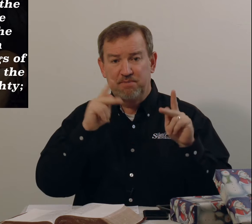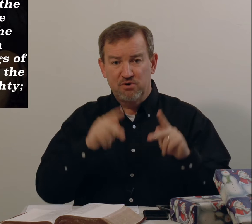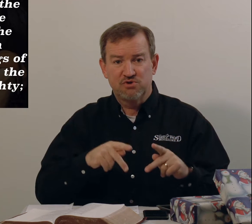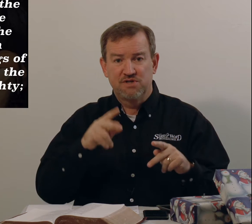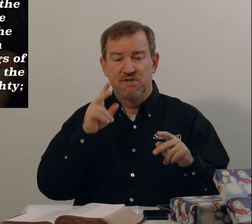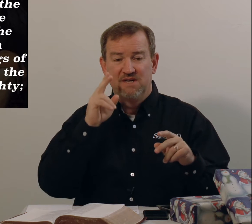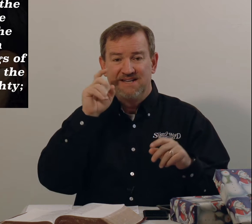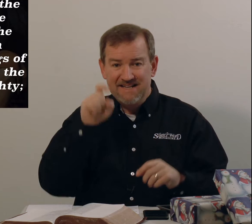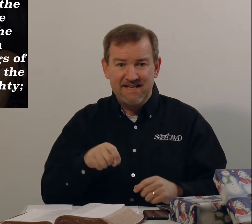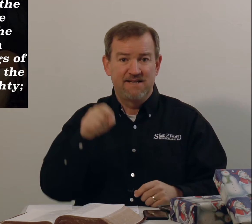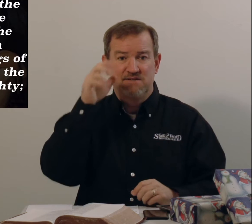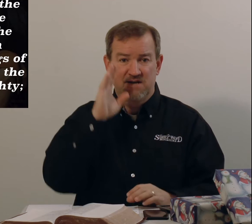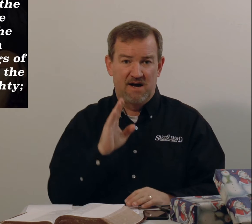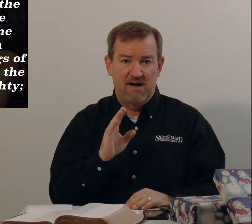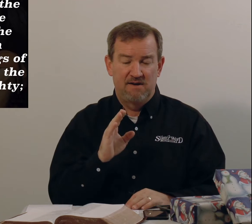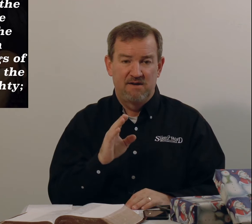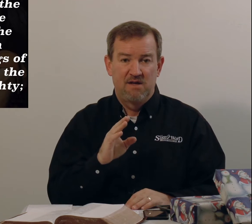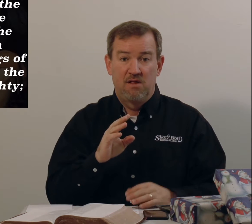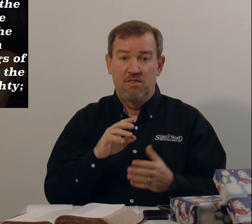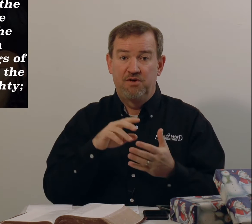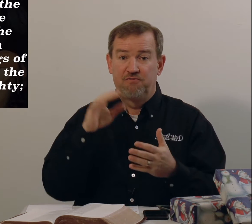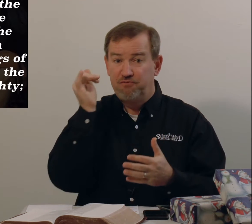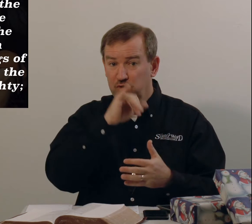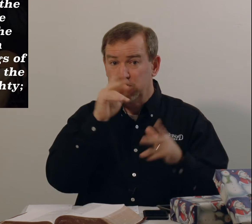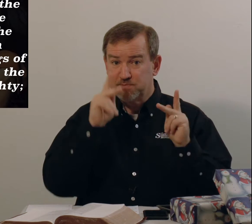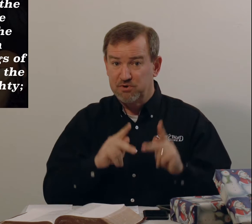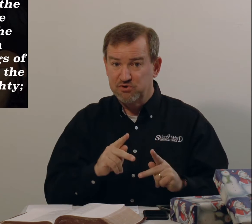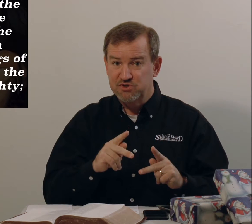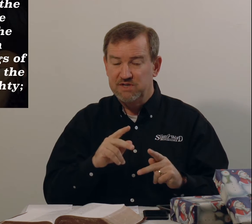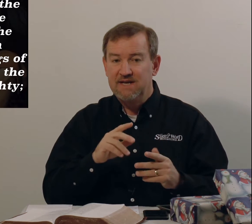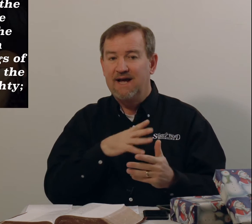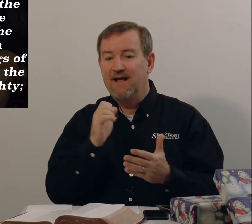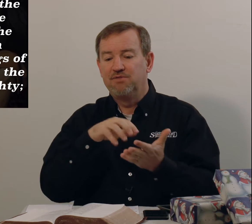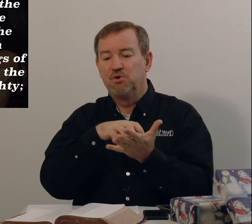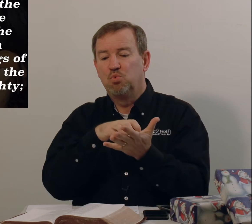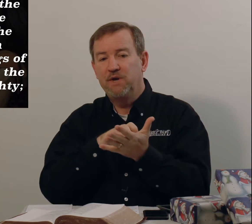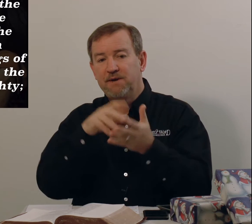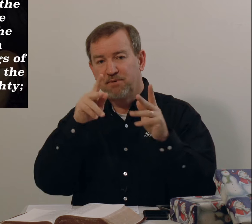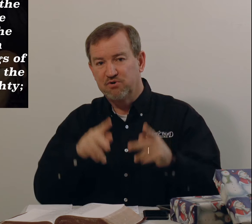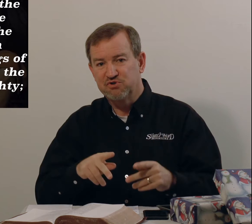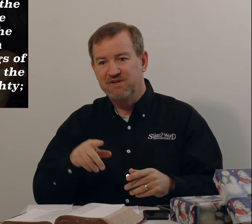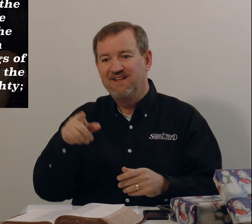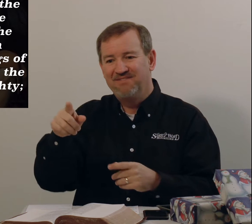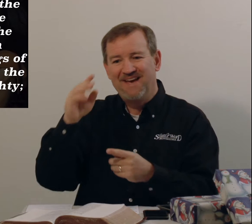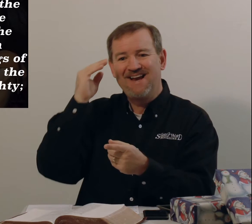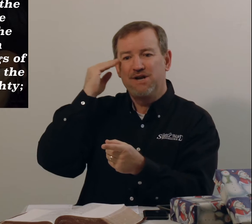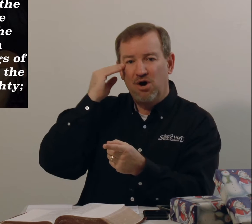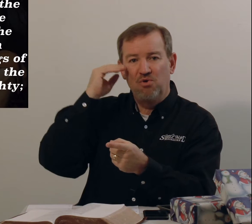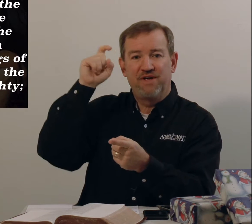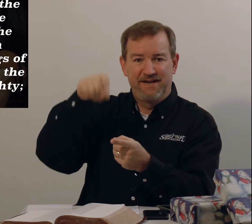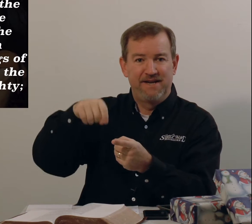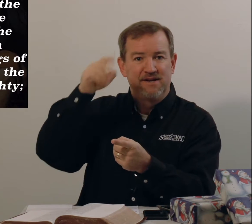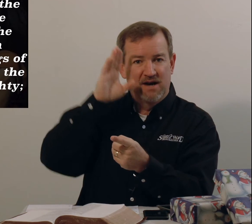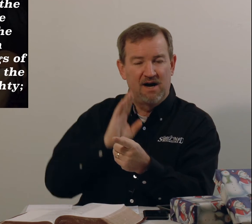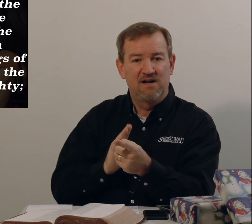person needs God. The foolish person and the weak person, they know they need God.